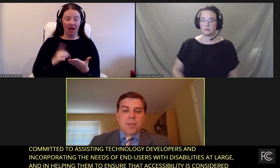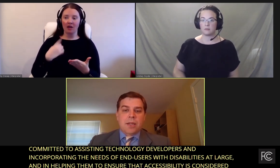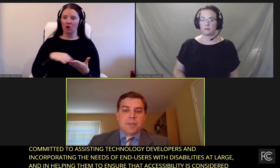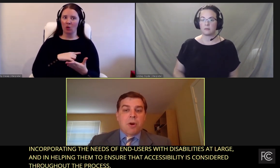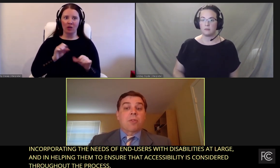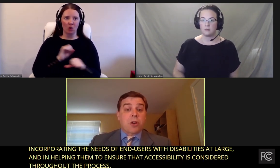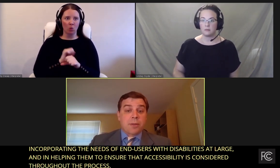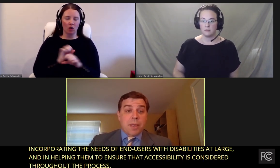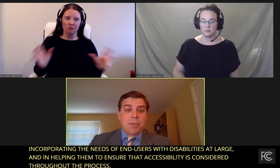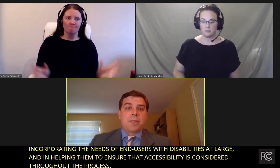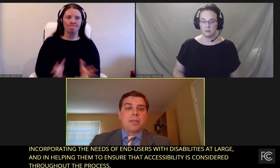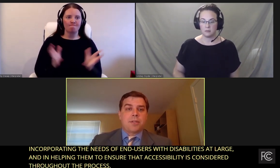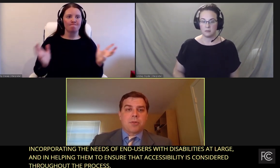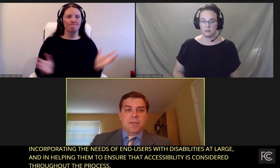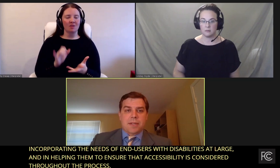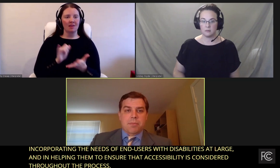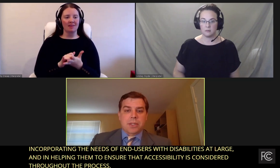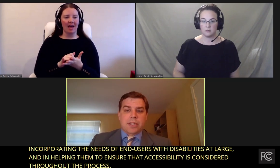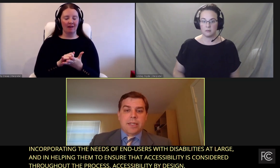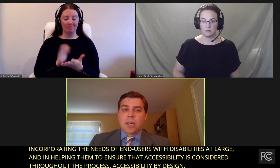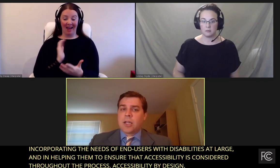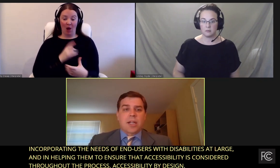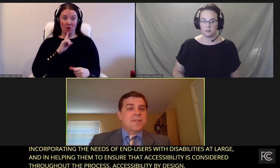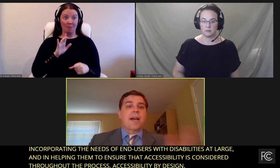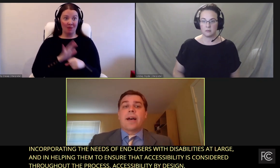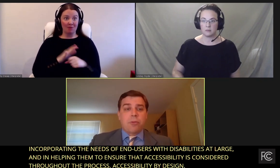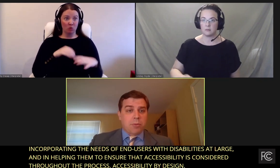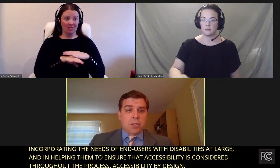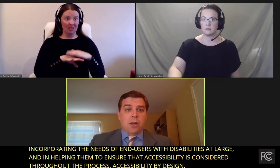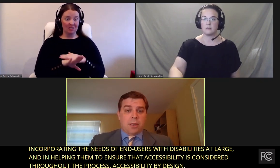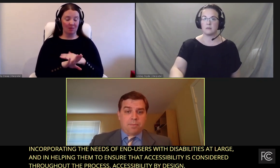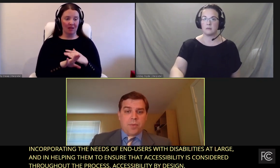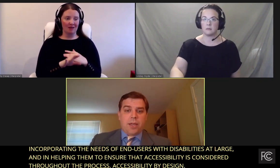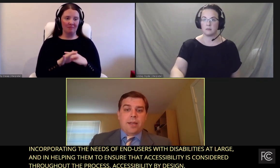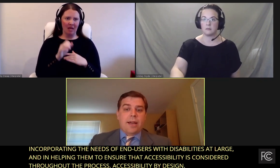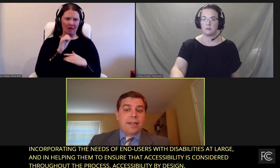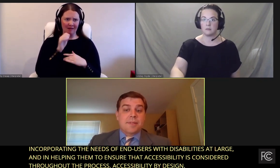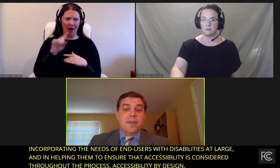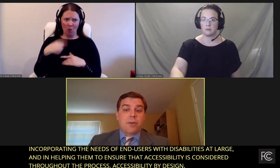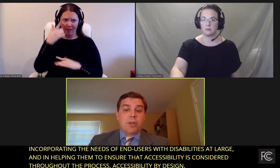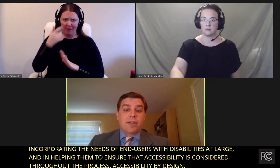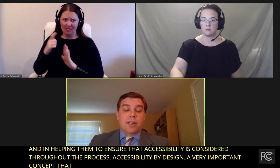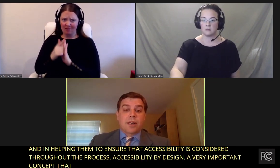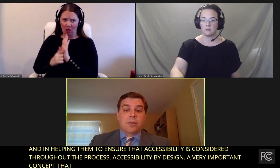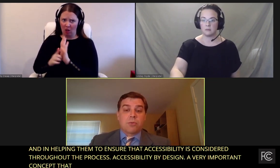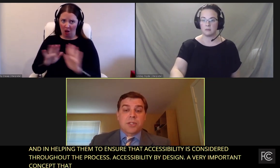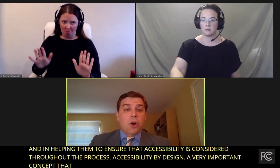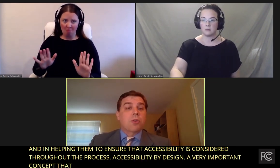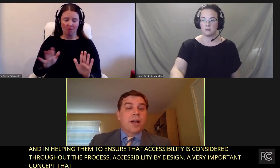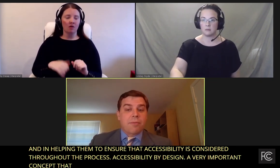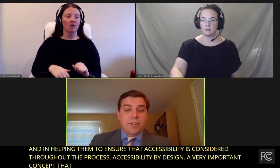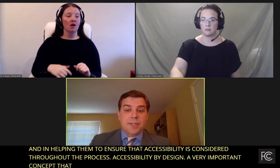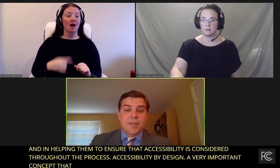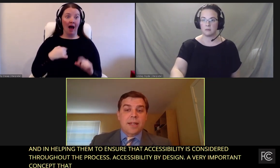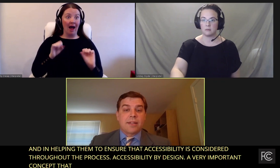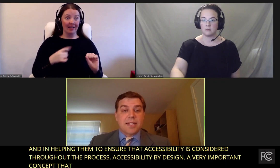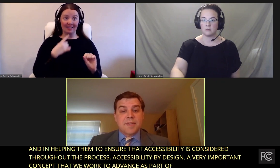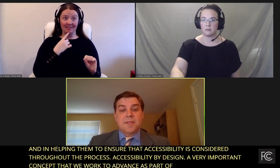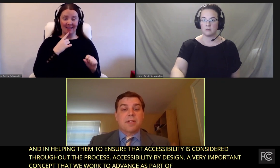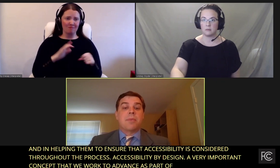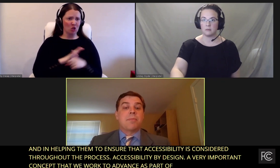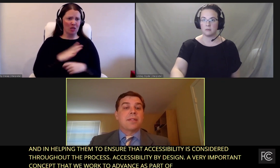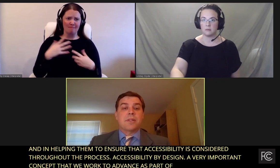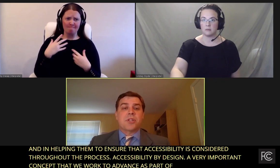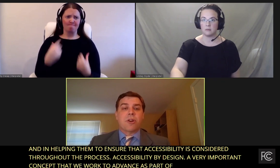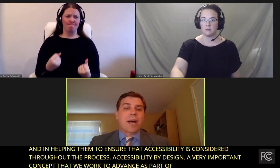as part of our commitment to accessibility aside from the law. And I can say with with total confidence that